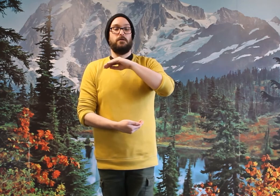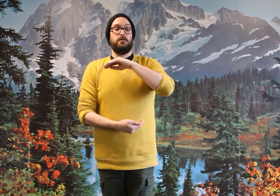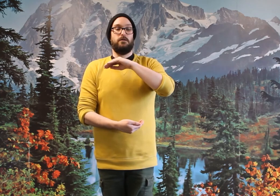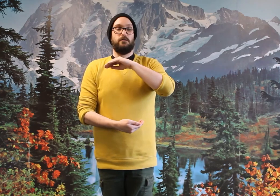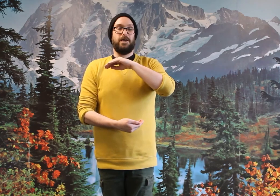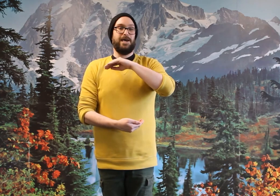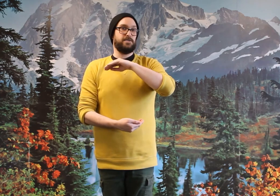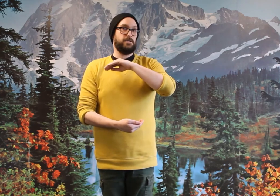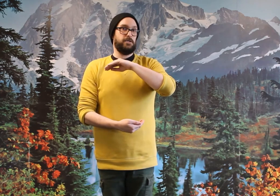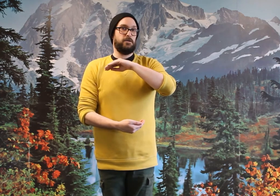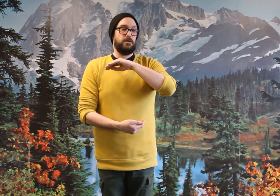Excellent.